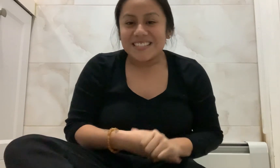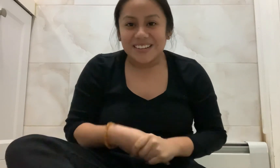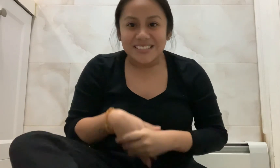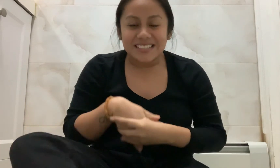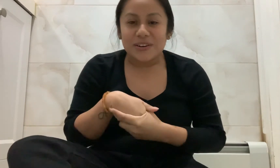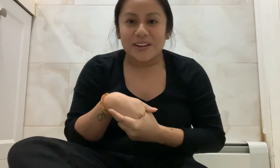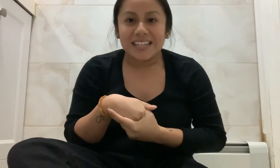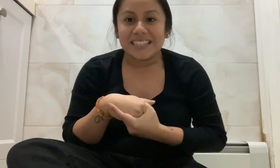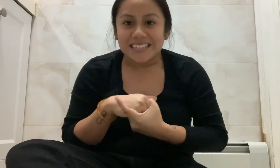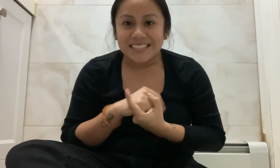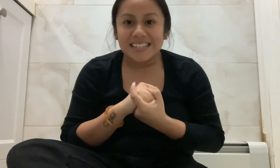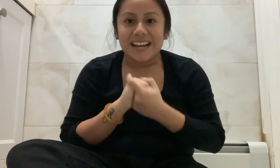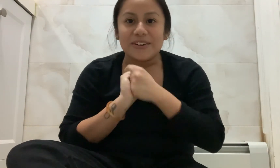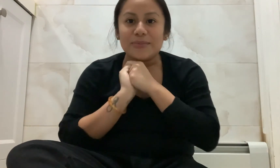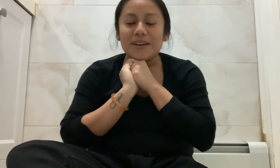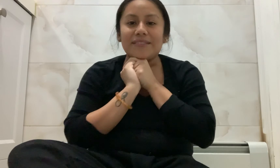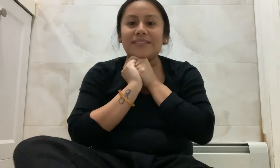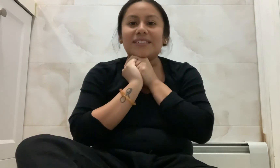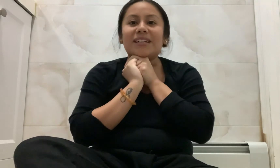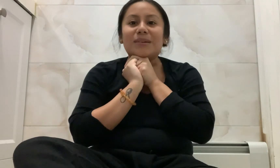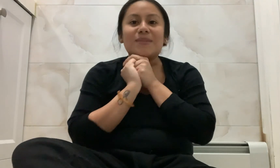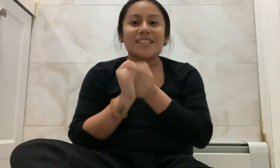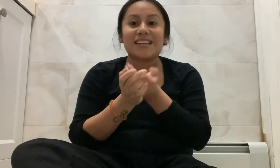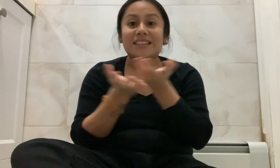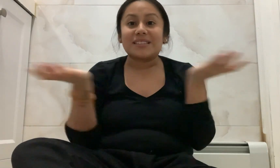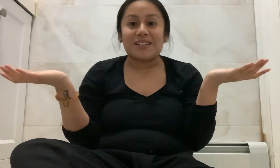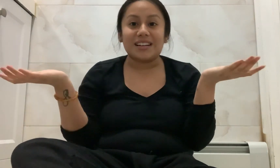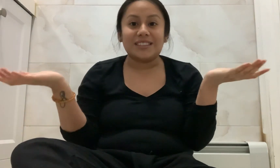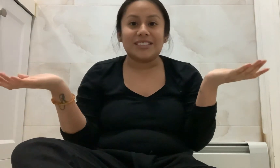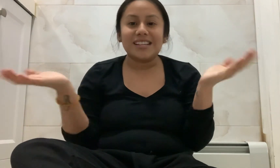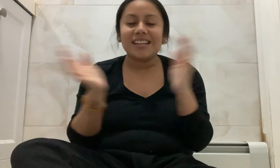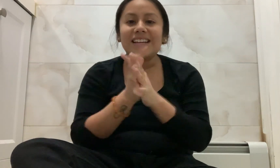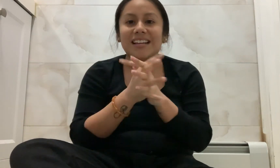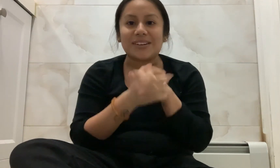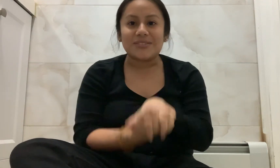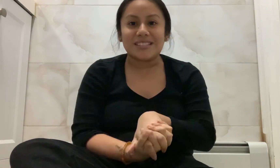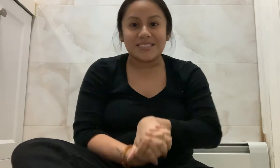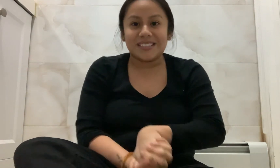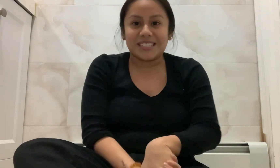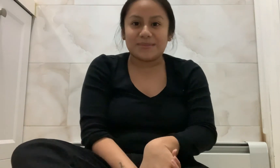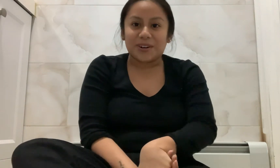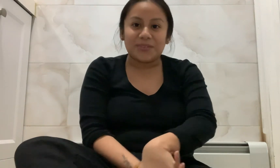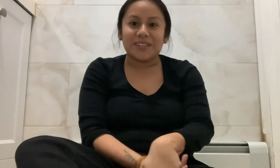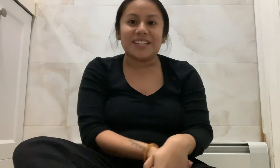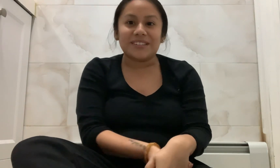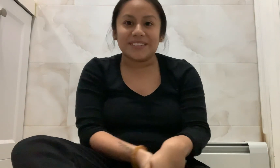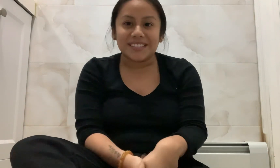That was quick and easy. I hope you have fun singing this song and learning it. And I will see you later. Tomorrow for another video.